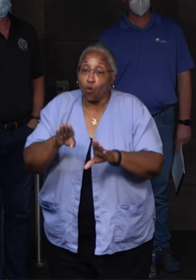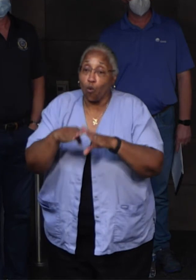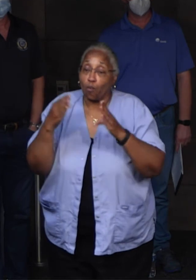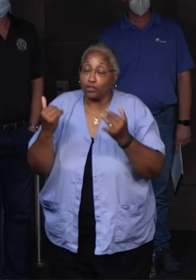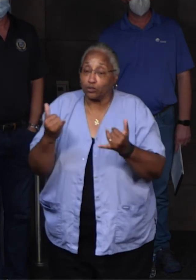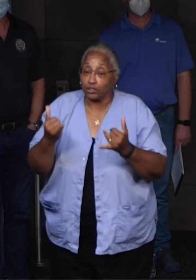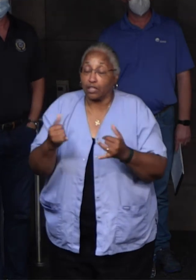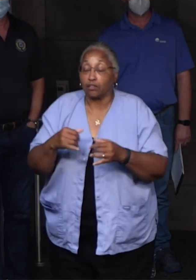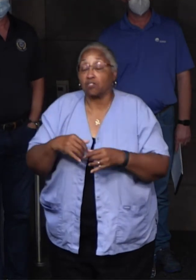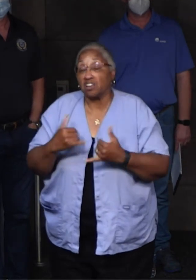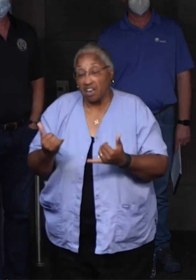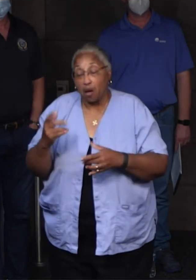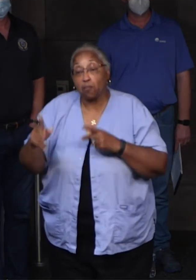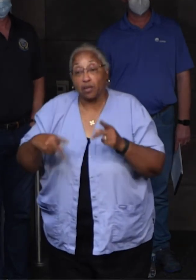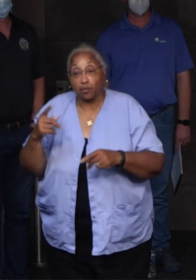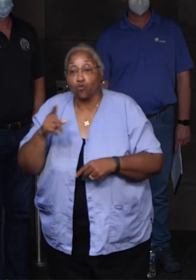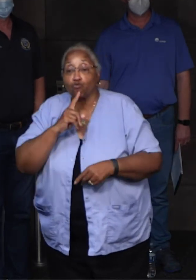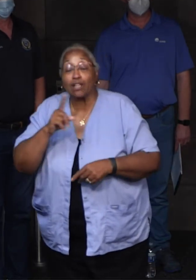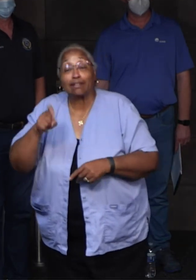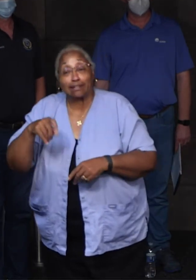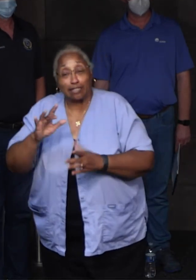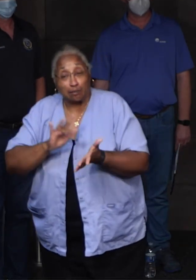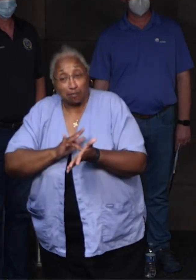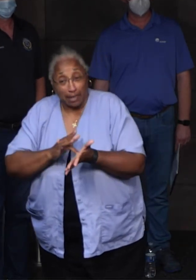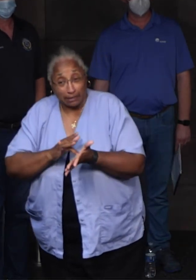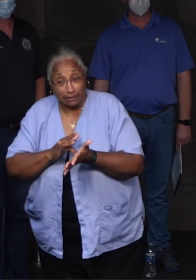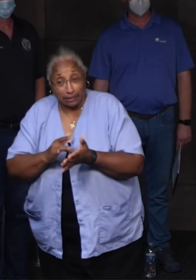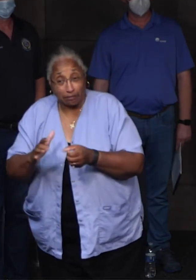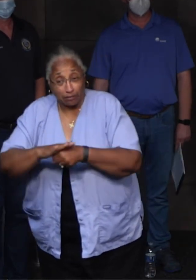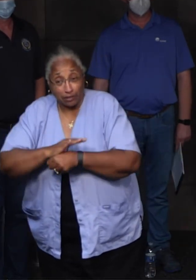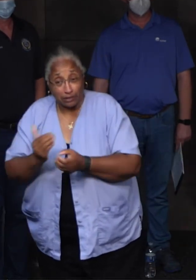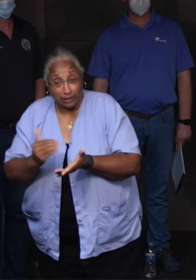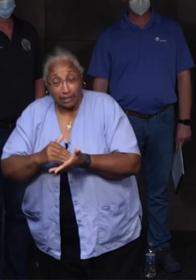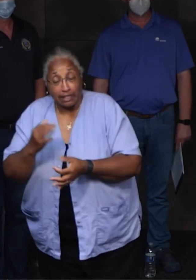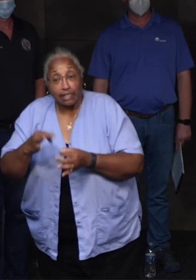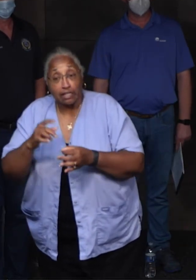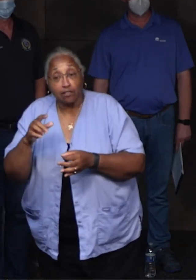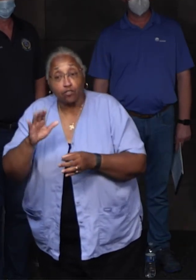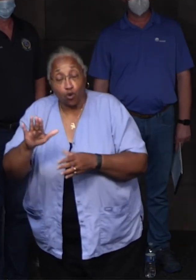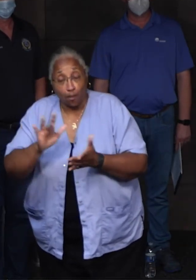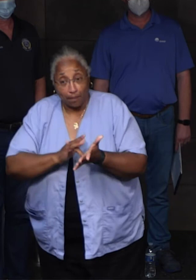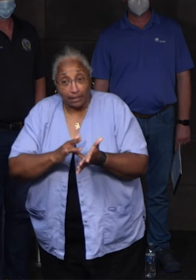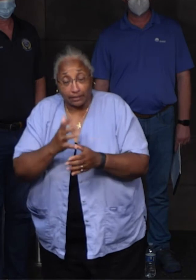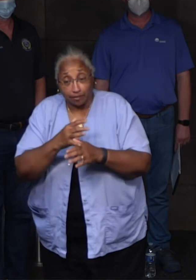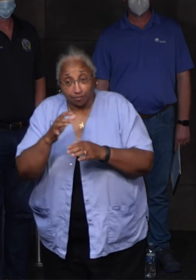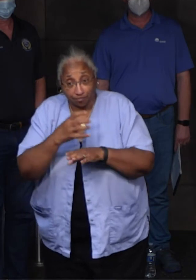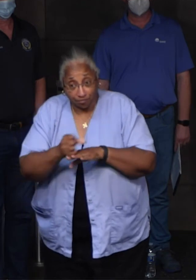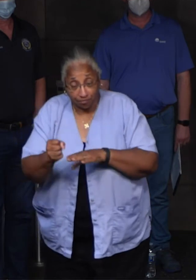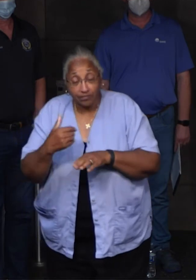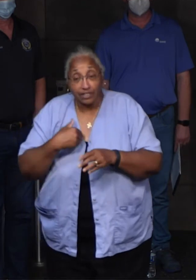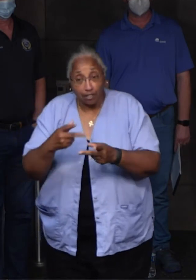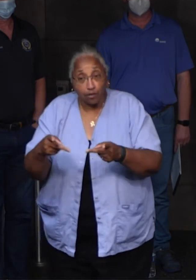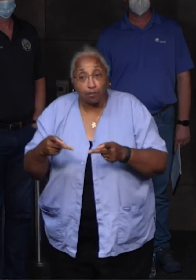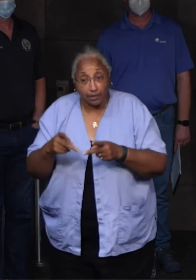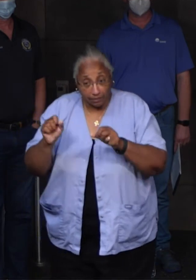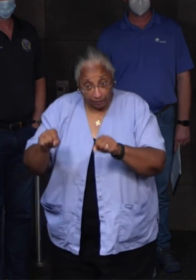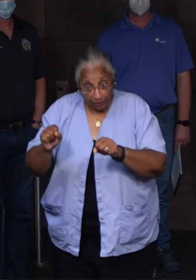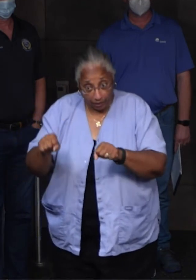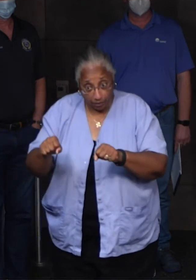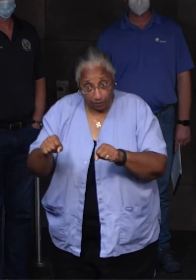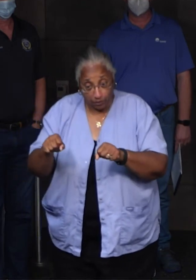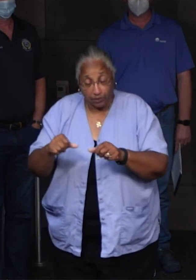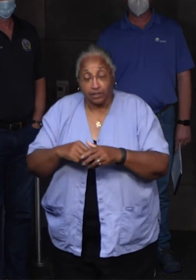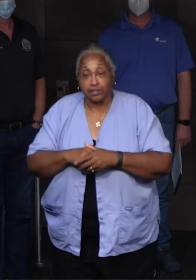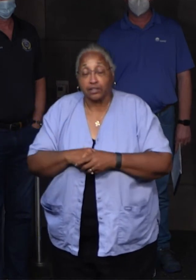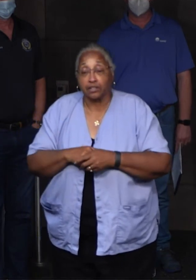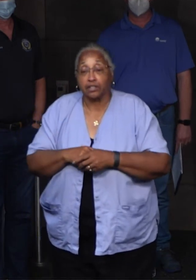at a point in time where people really need their medications refilled. So if you are out of meds, there are pharmacies available. Many